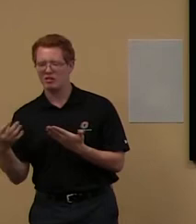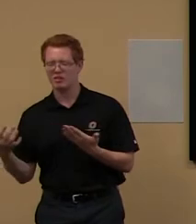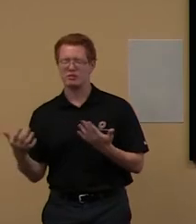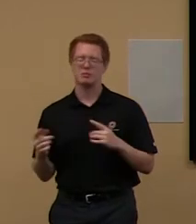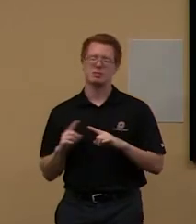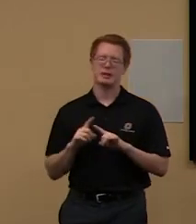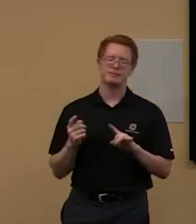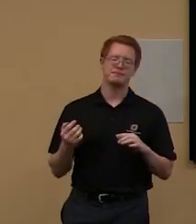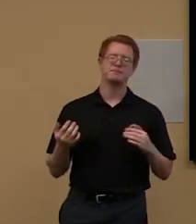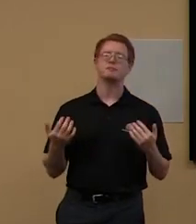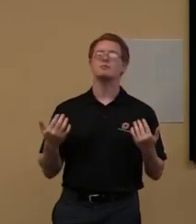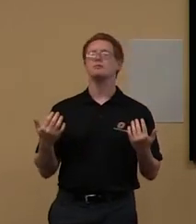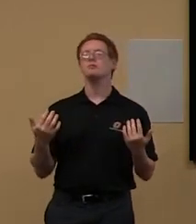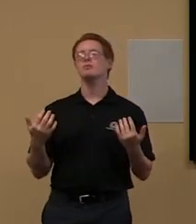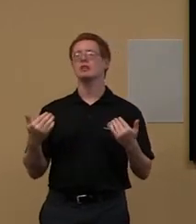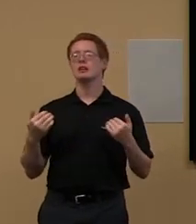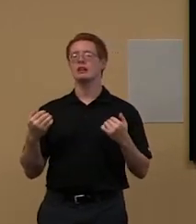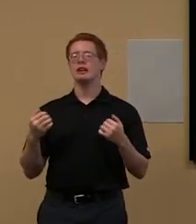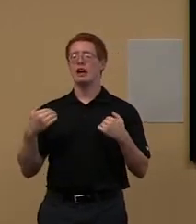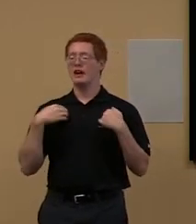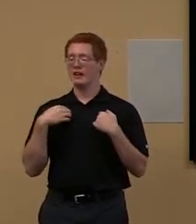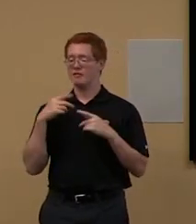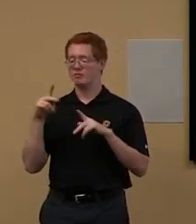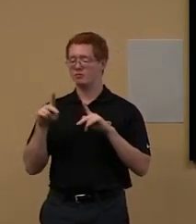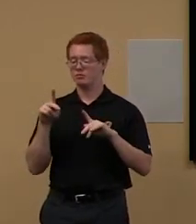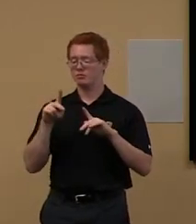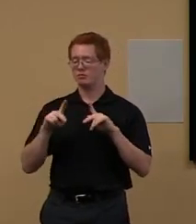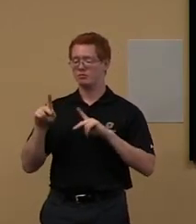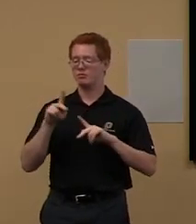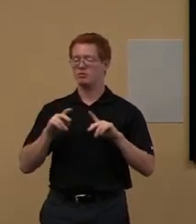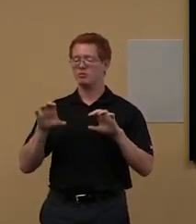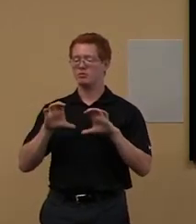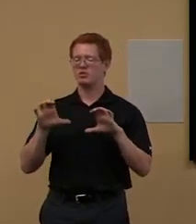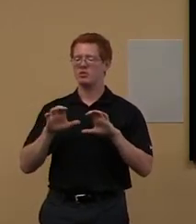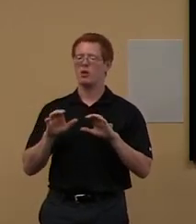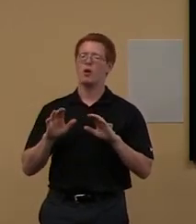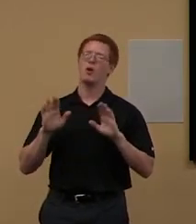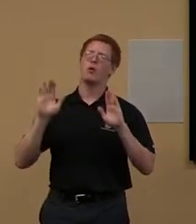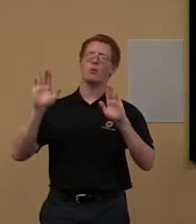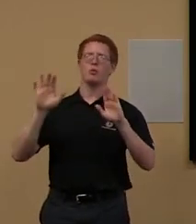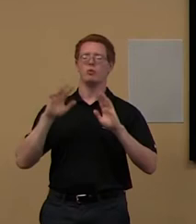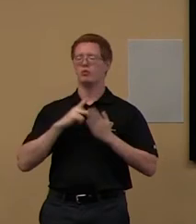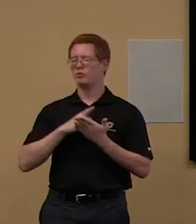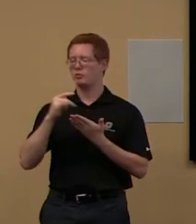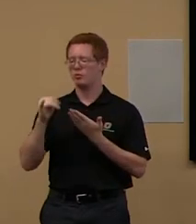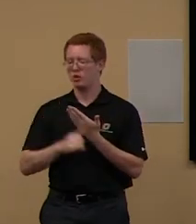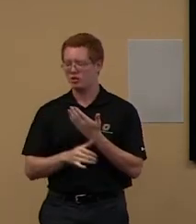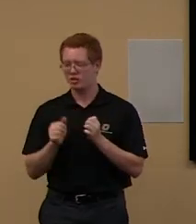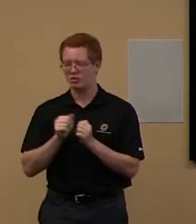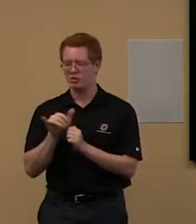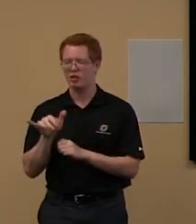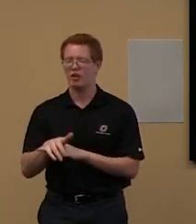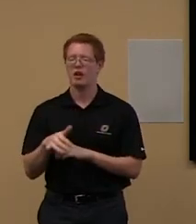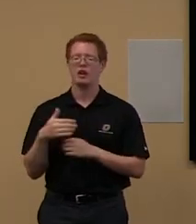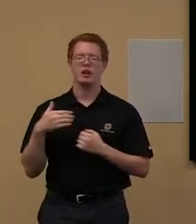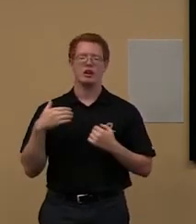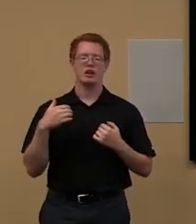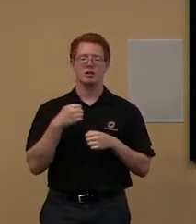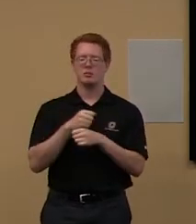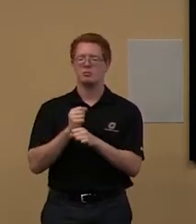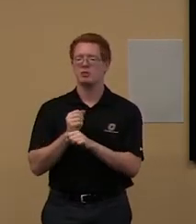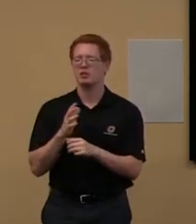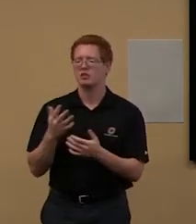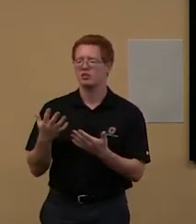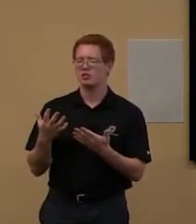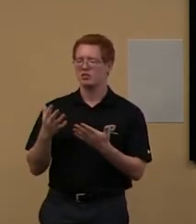amazing projects with that. It is a way to make your scholarship come alive to people. Um, and